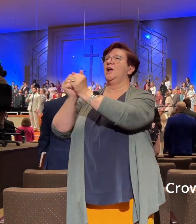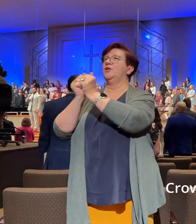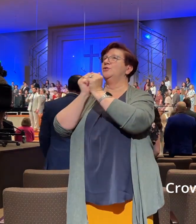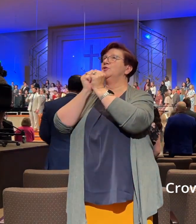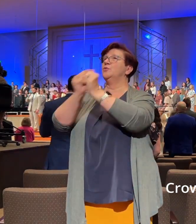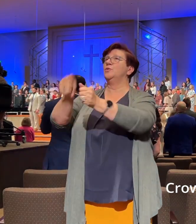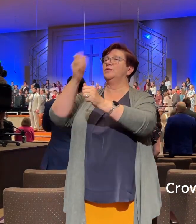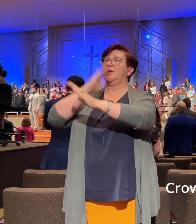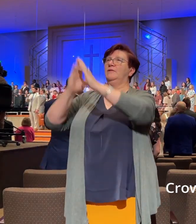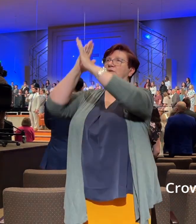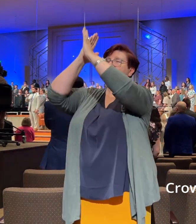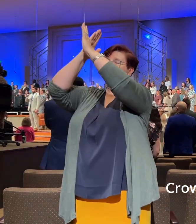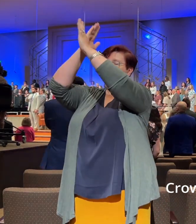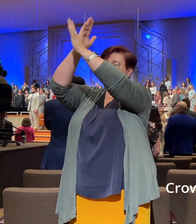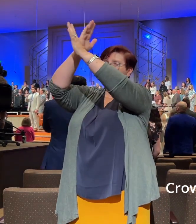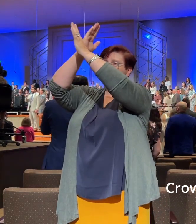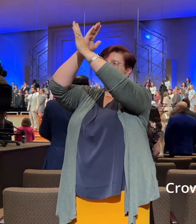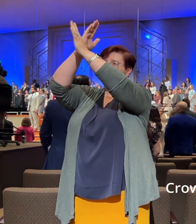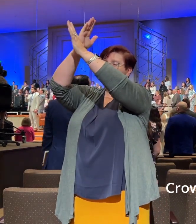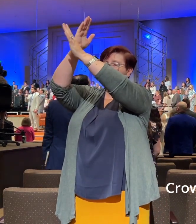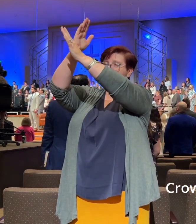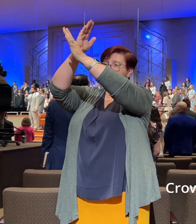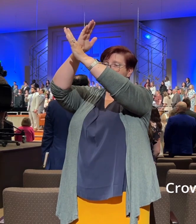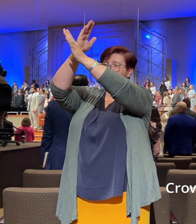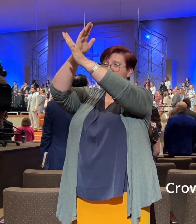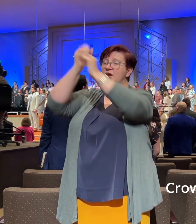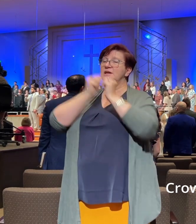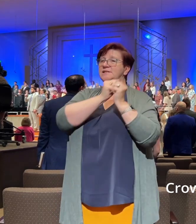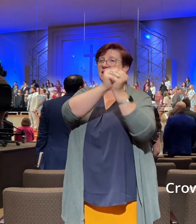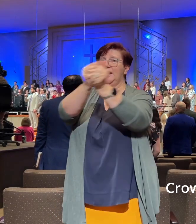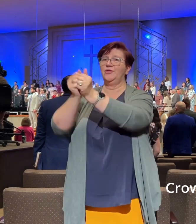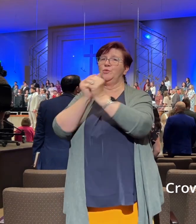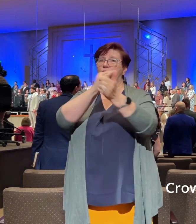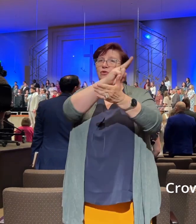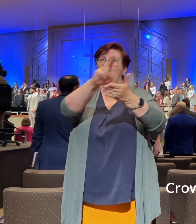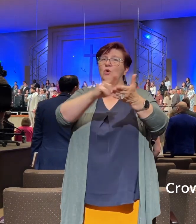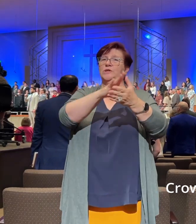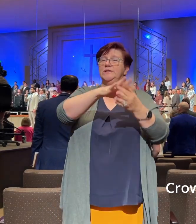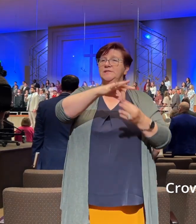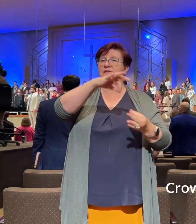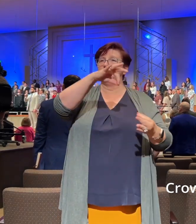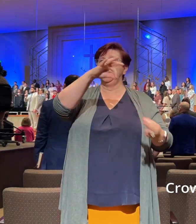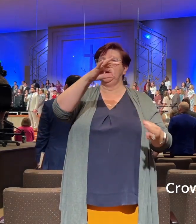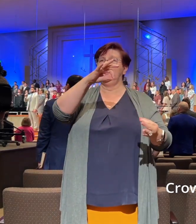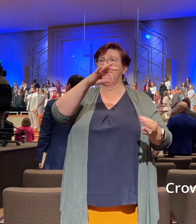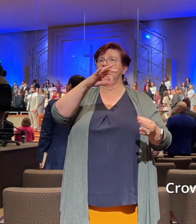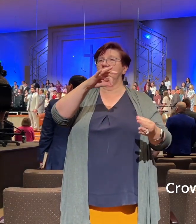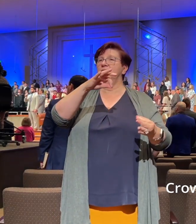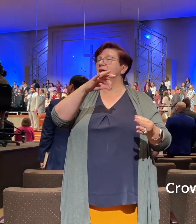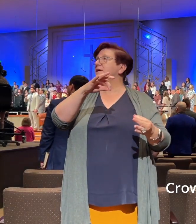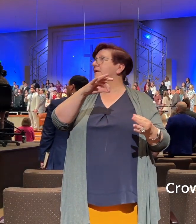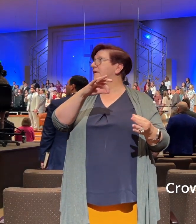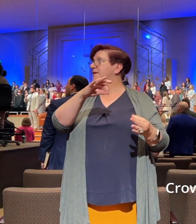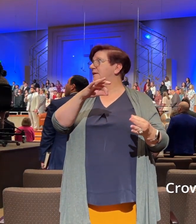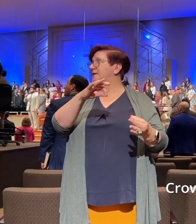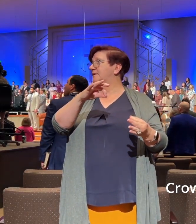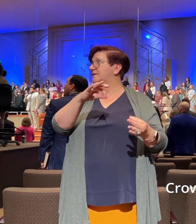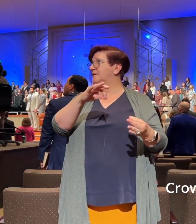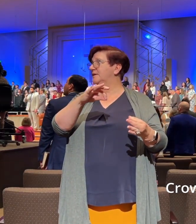known. One with the Spirit through Him give, from